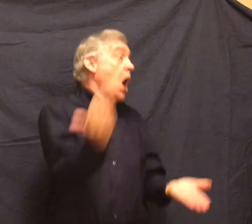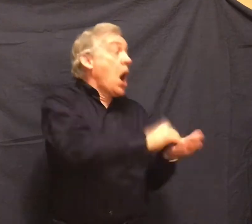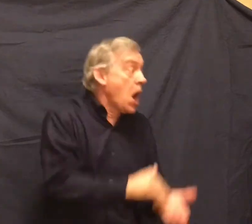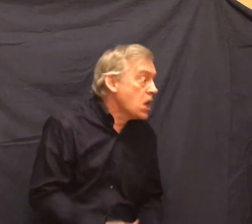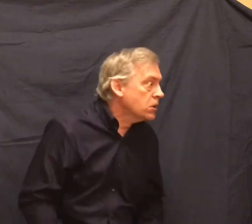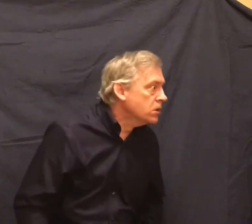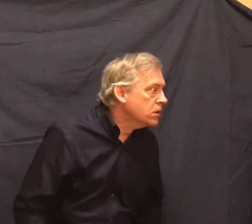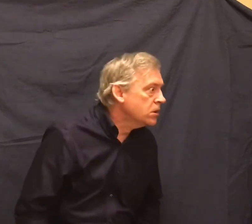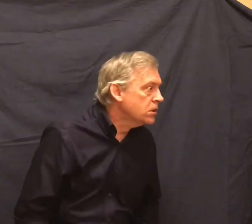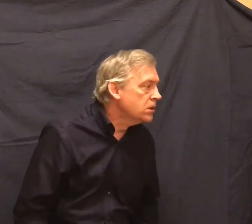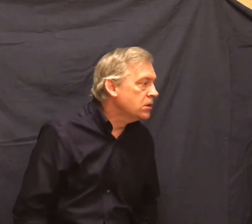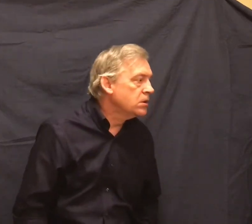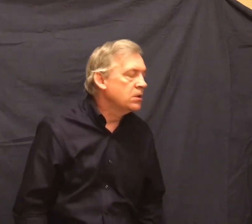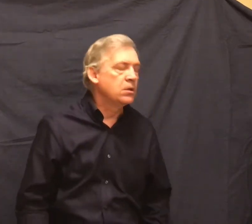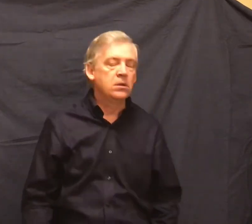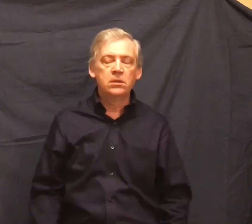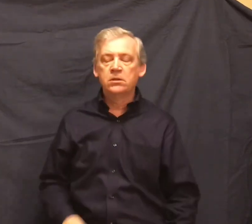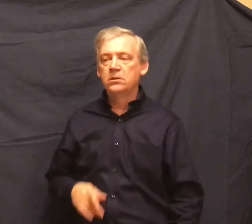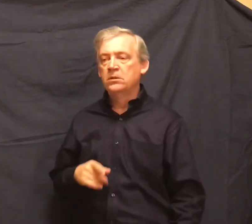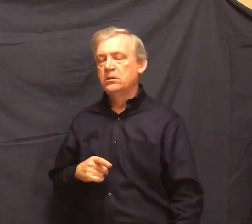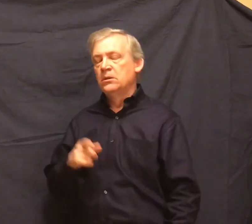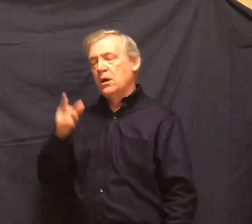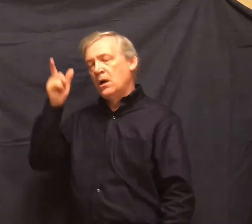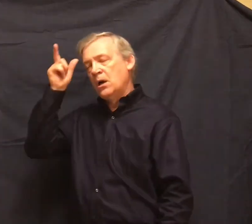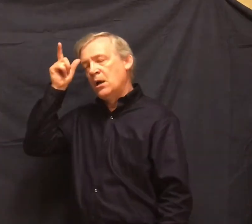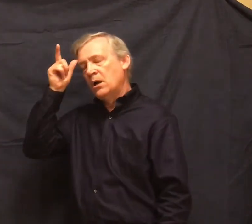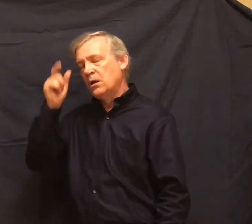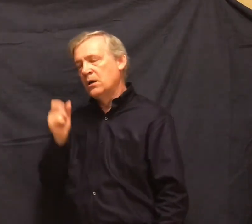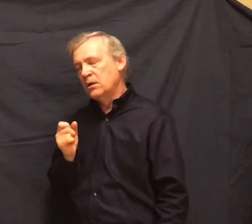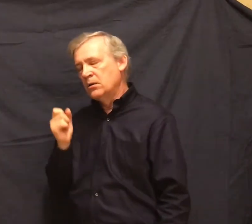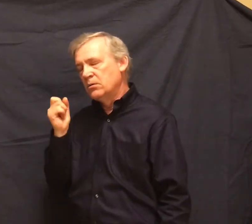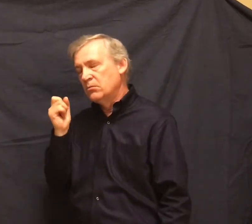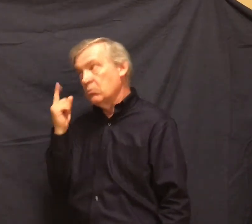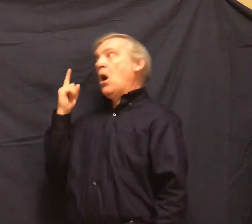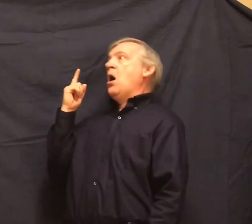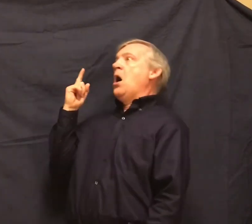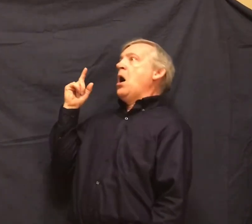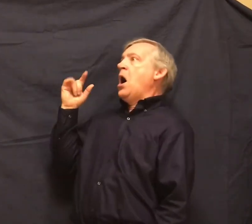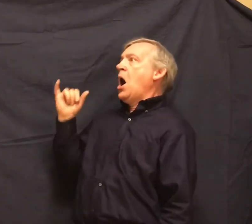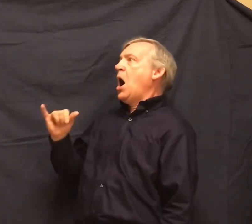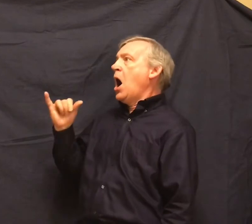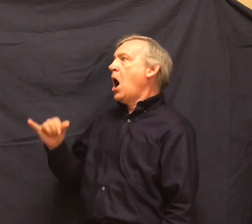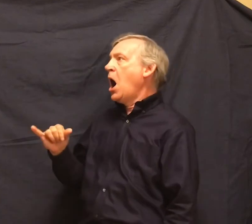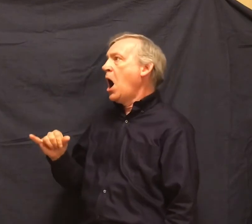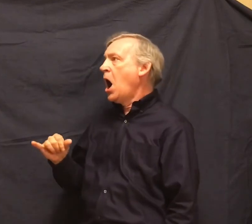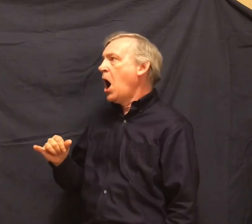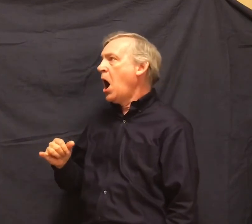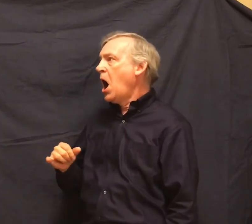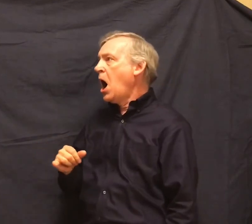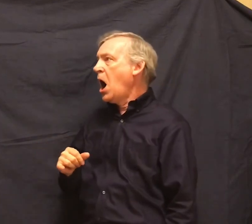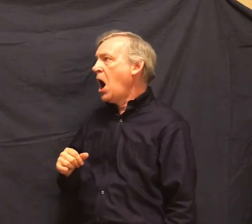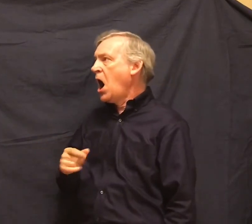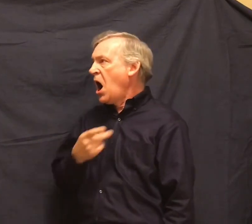A light of understanding broke on Lenny's face. They run us out of weed, he exploded triumphantly.